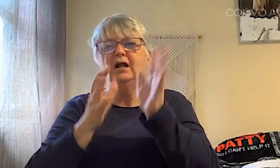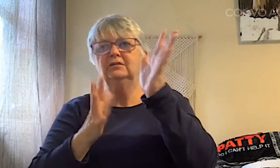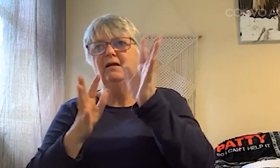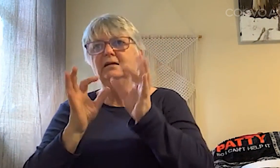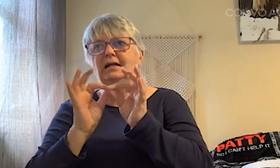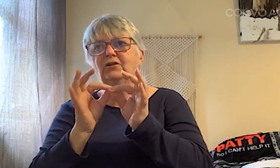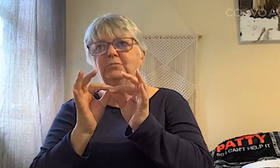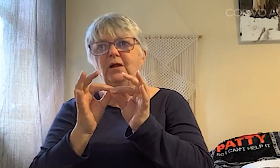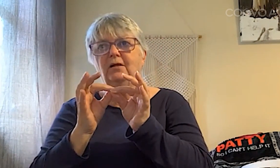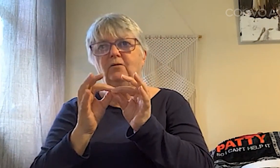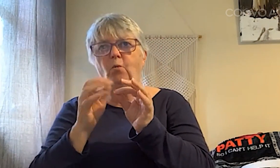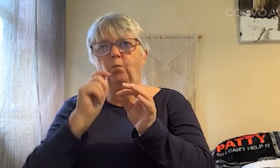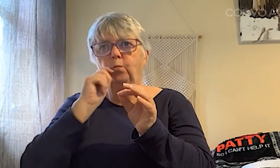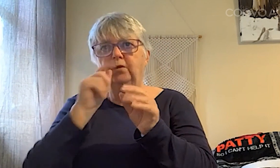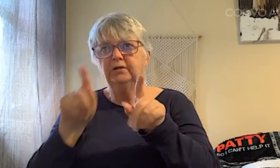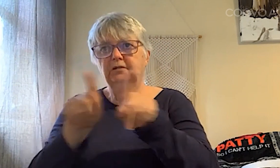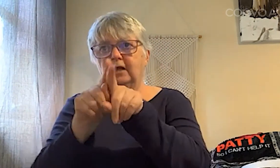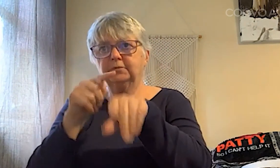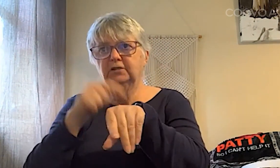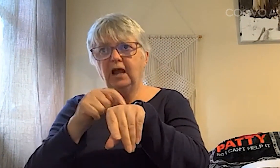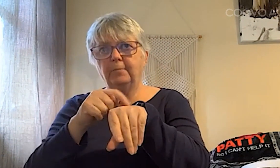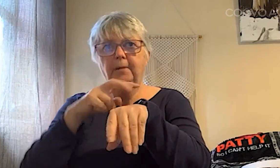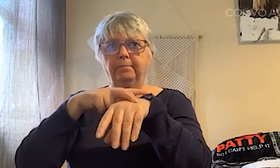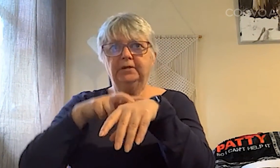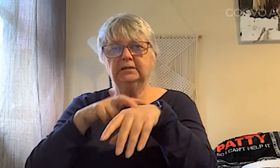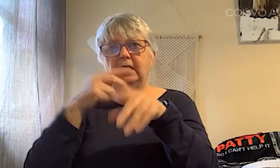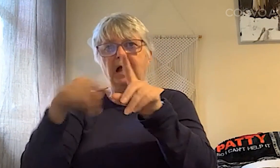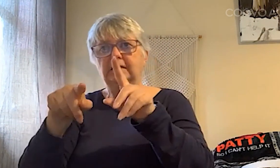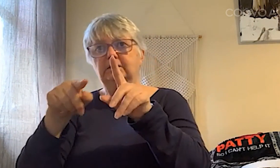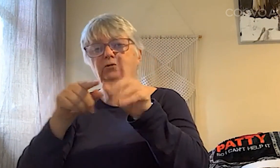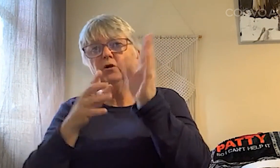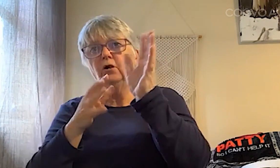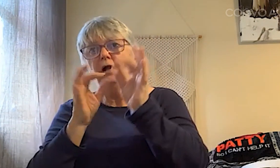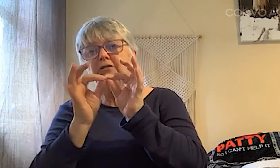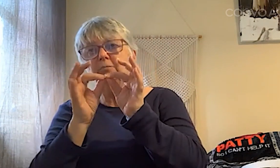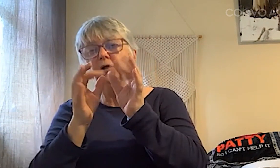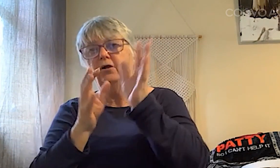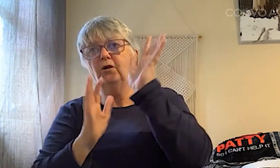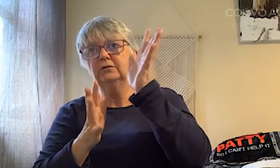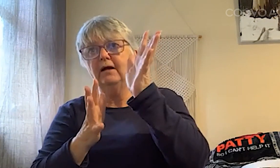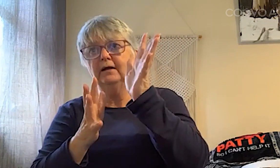And I said, it would be very difficult to get an interpreter to arrive at my home